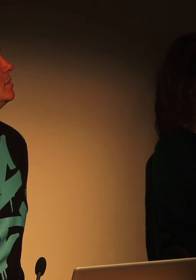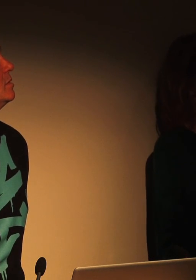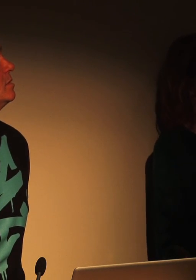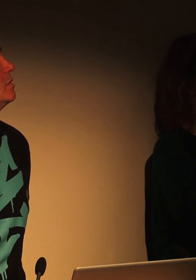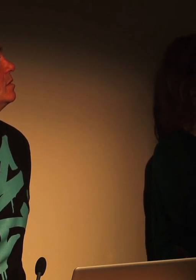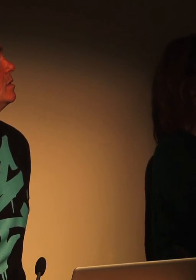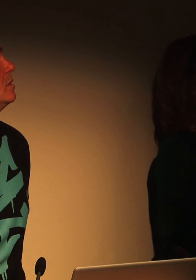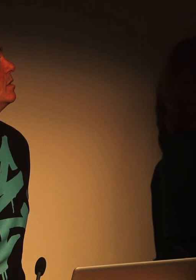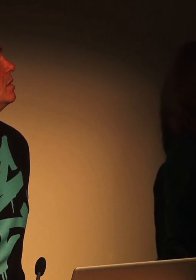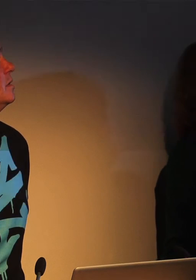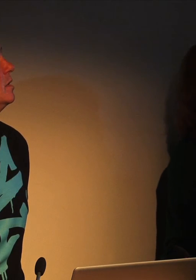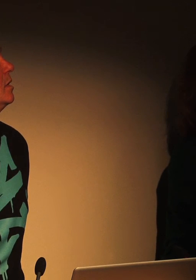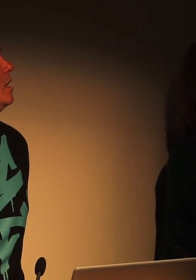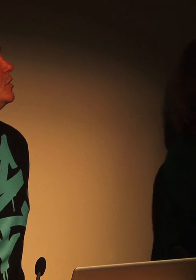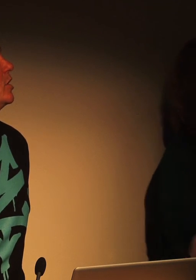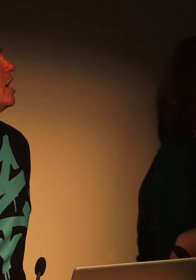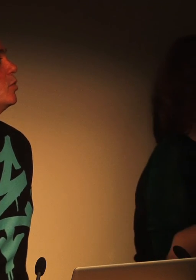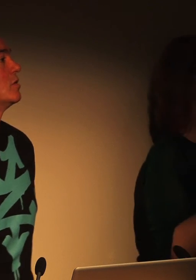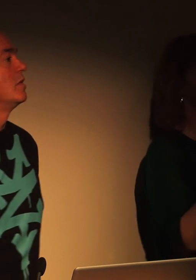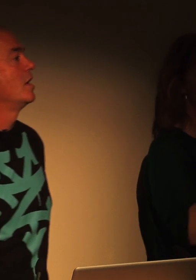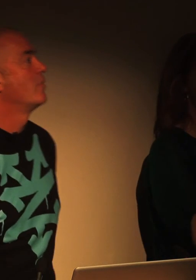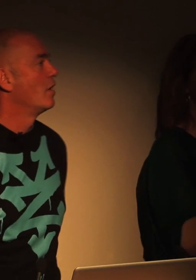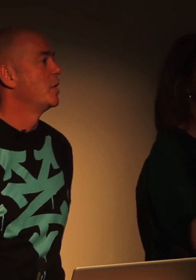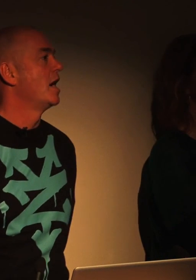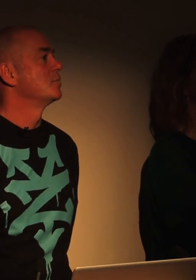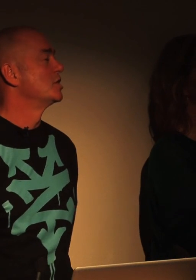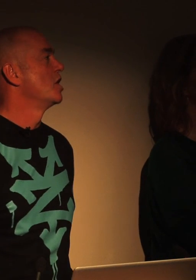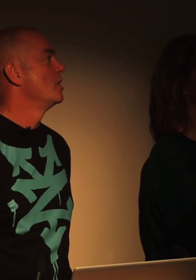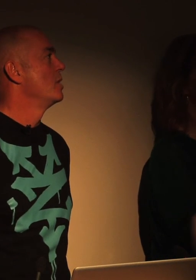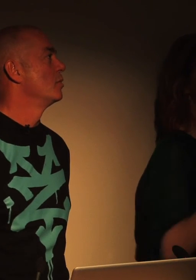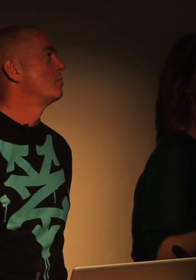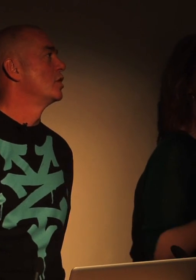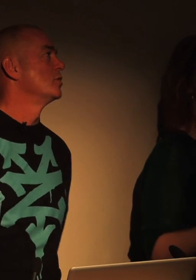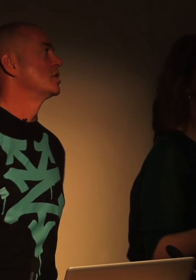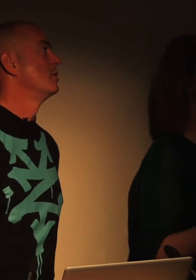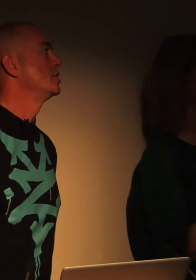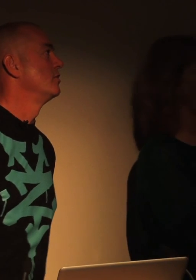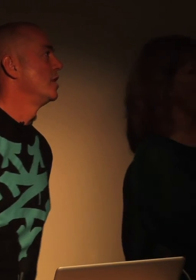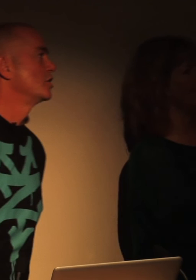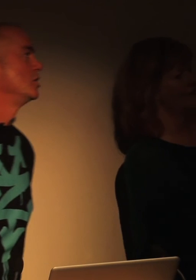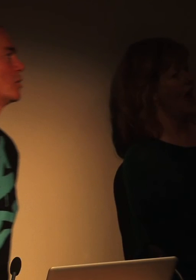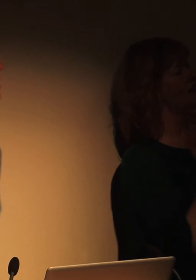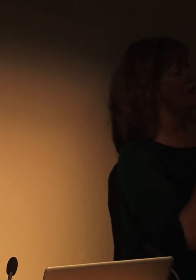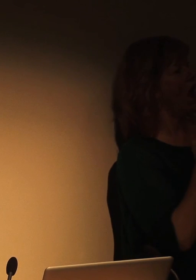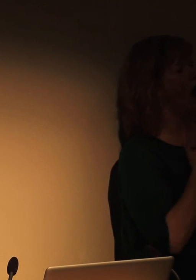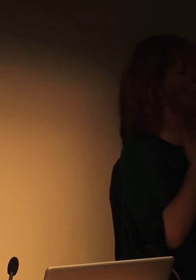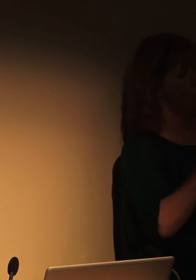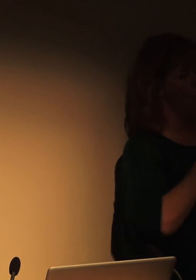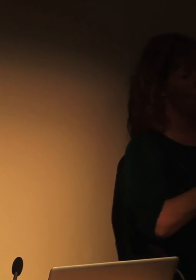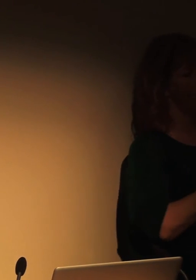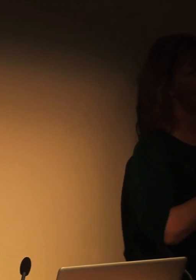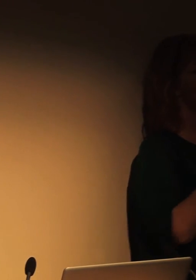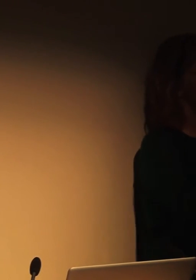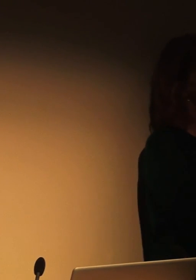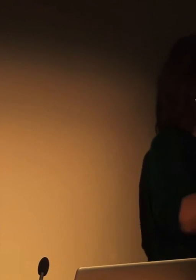this year. What about the Tuna Cowboys one? Tuna Cowboys? Yeah, I've been asked by so many people. Because it was a commission for National Geographic, they